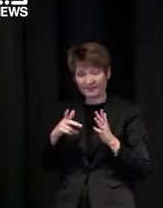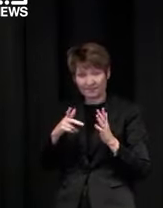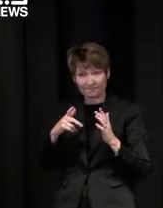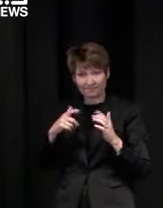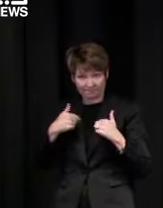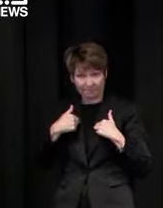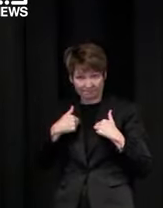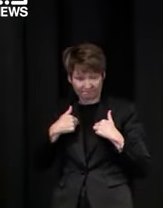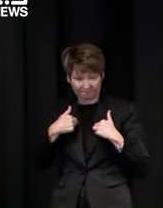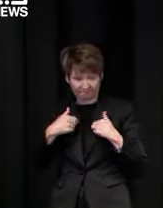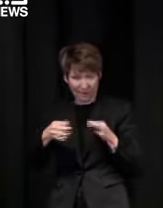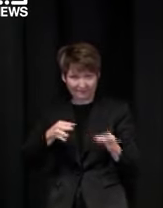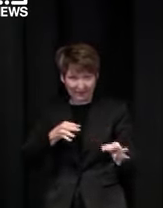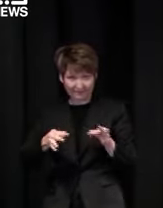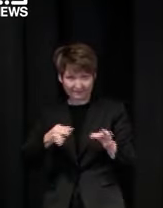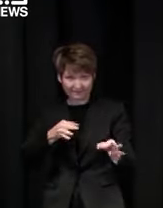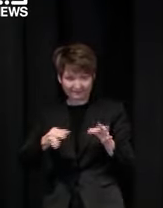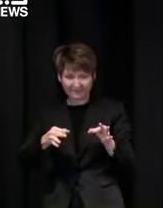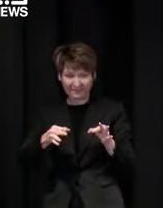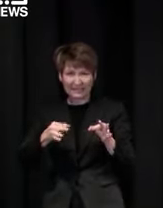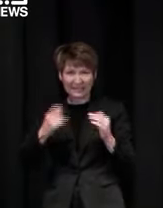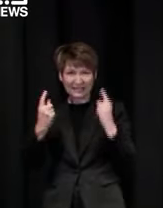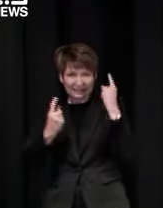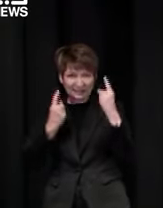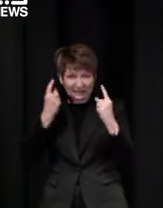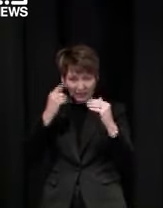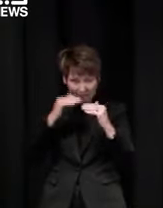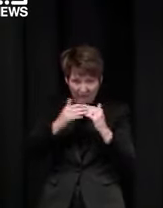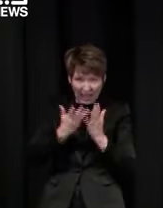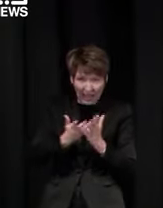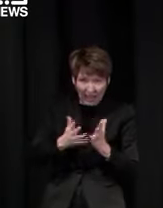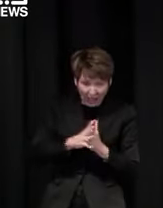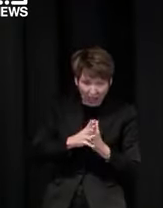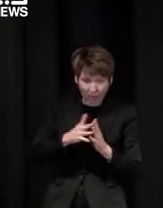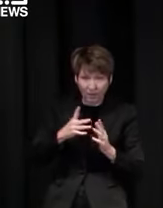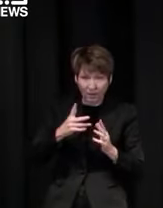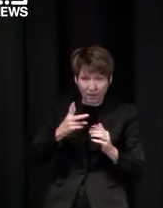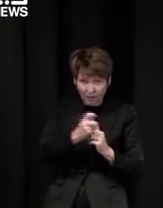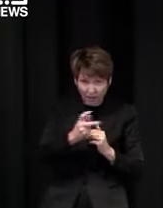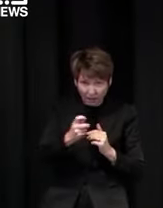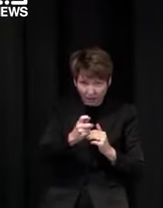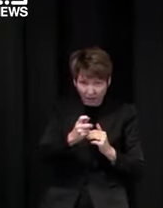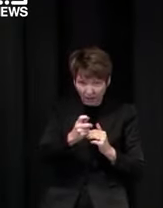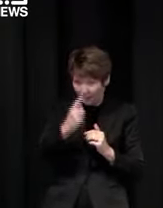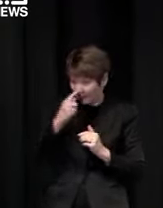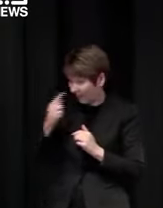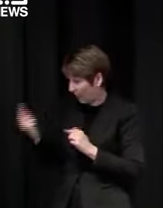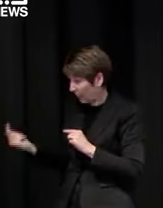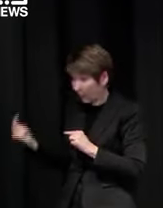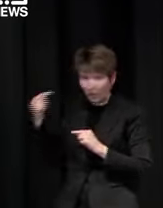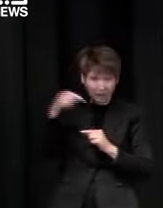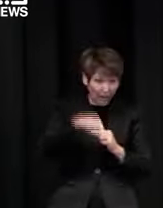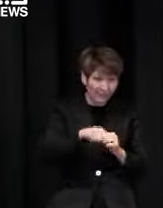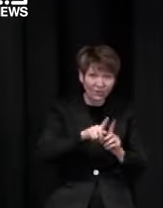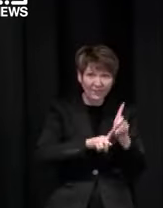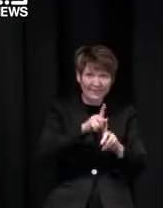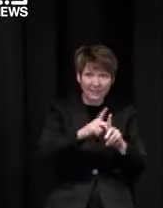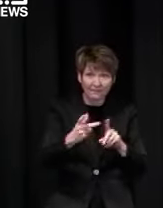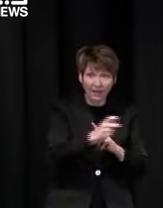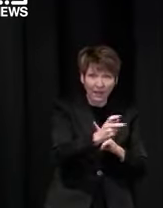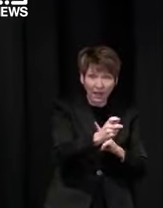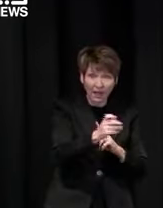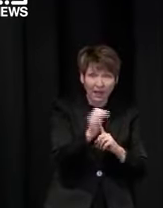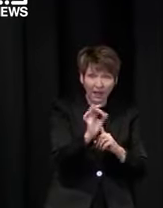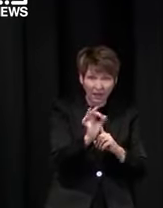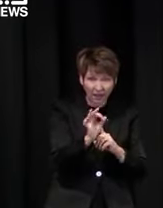are about which gps are actually accredited then where pharmacies are that's not a matter for us so